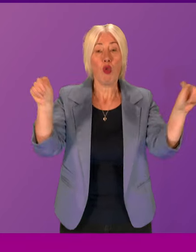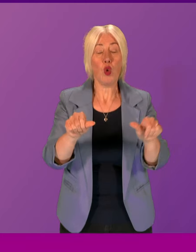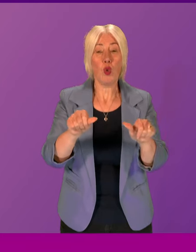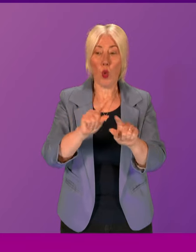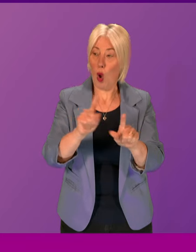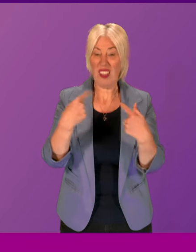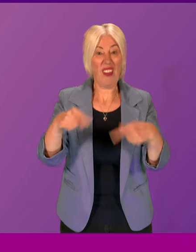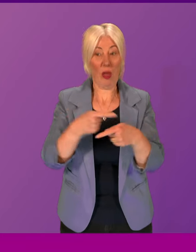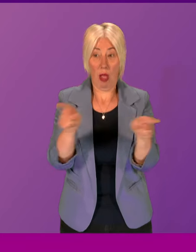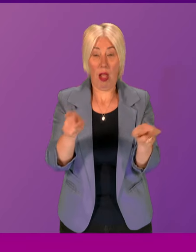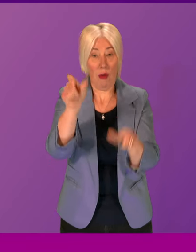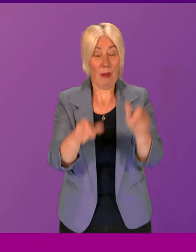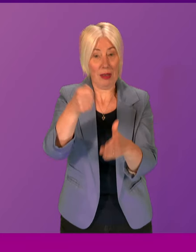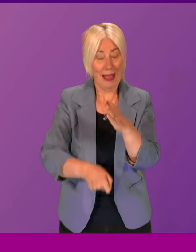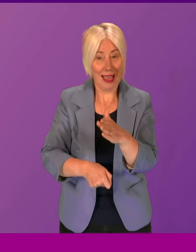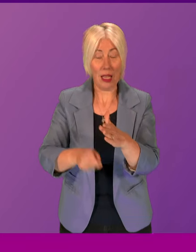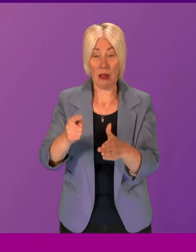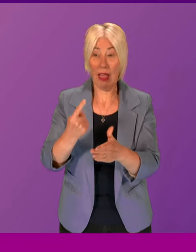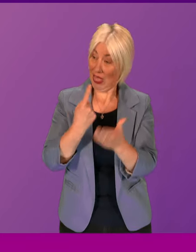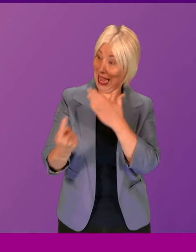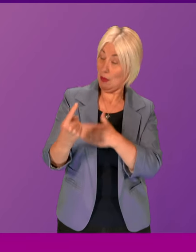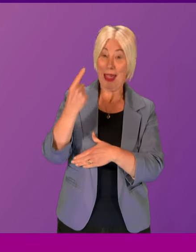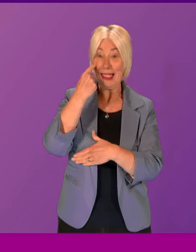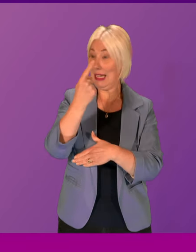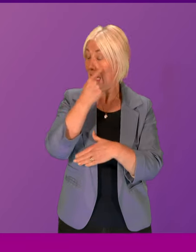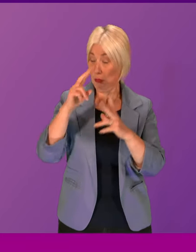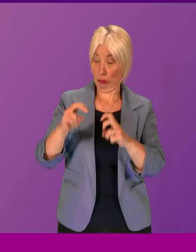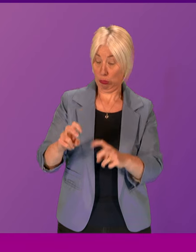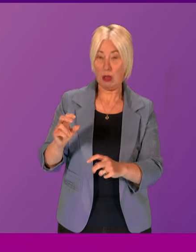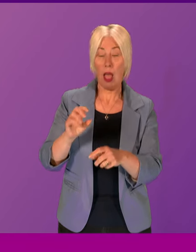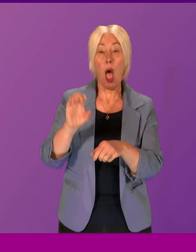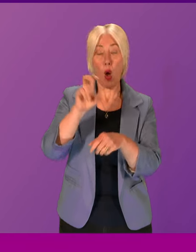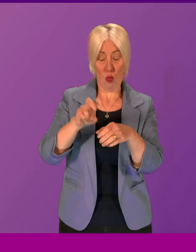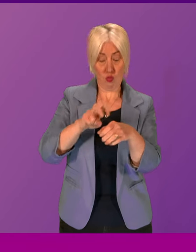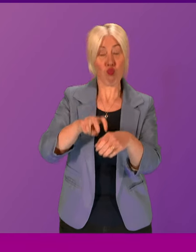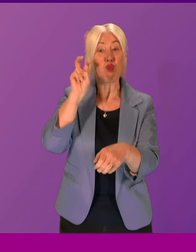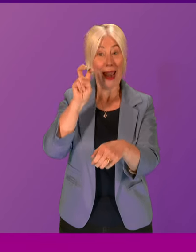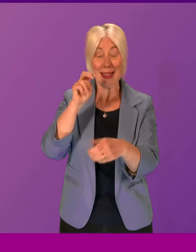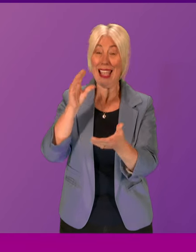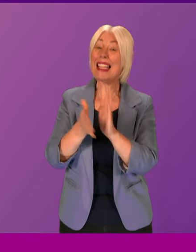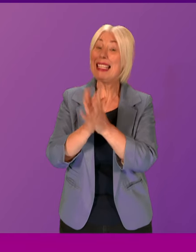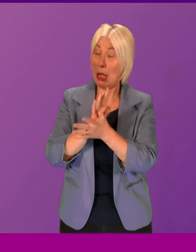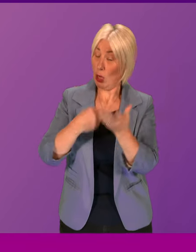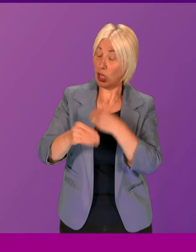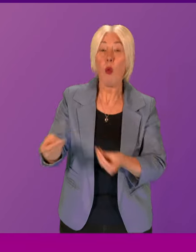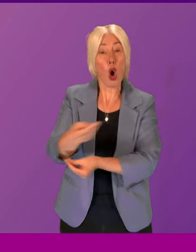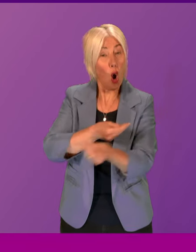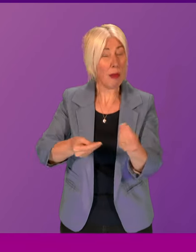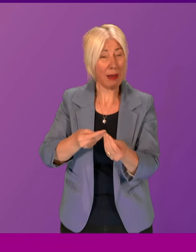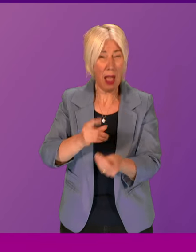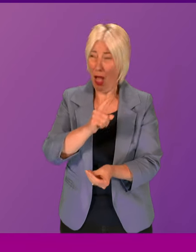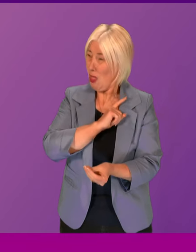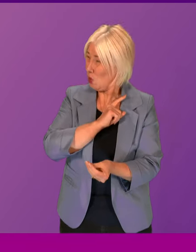The evidence is clear, the independent analysis is clear, that Brexit is damaging our economy, and that's why it's utterly unforgivable